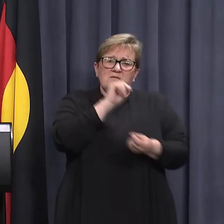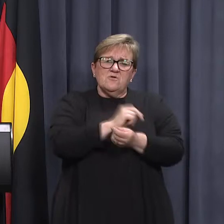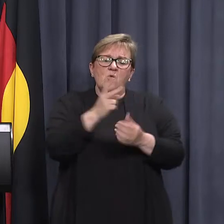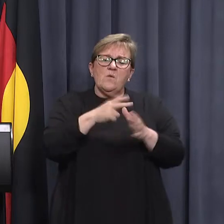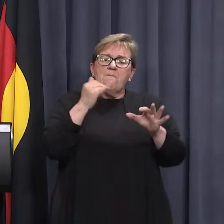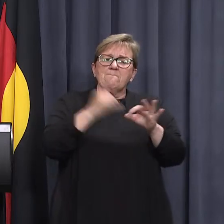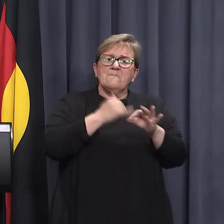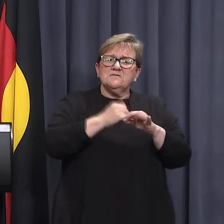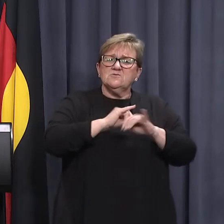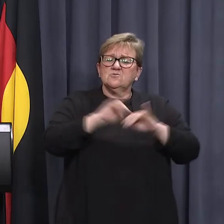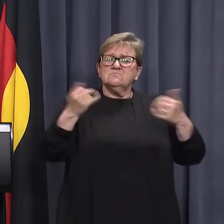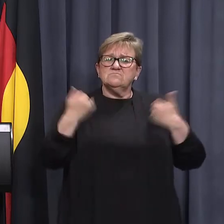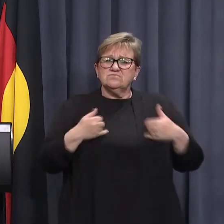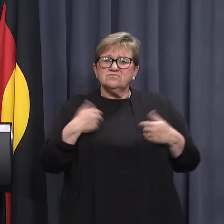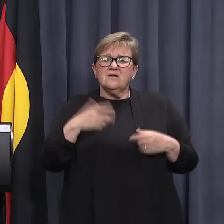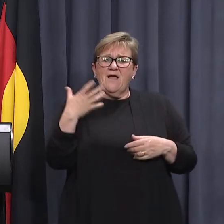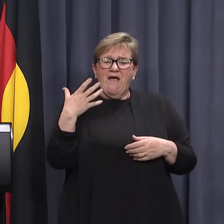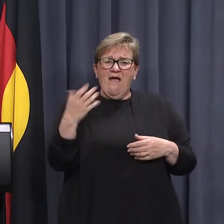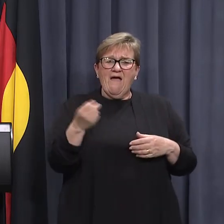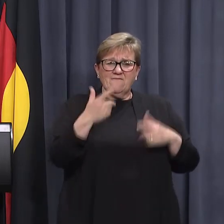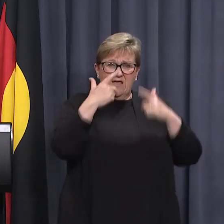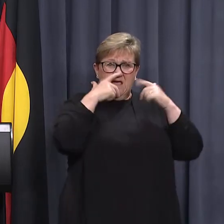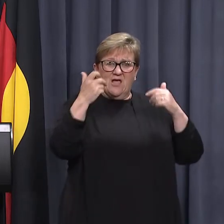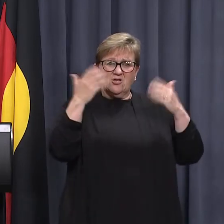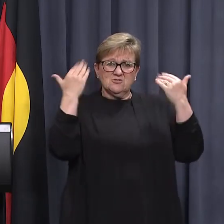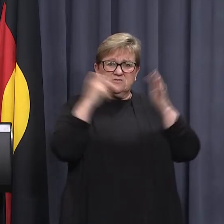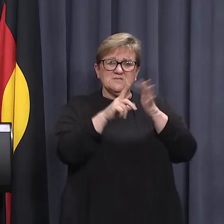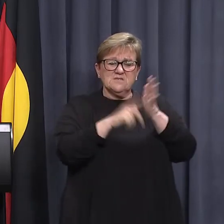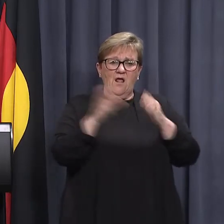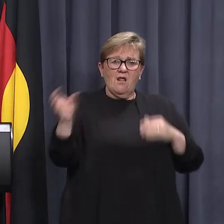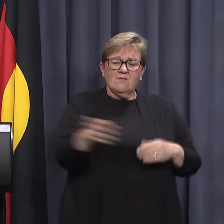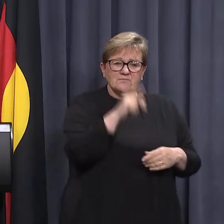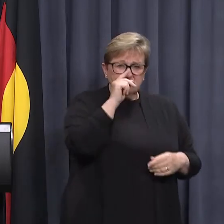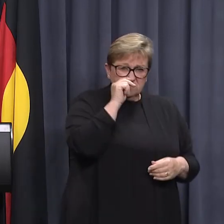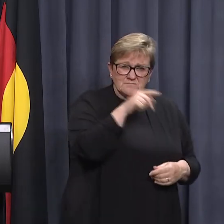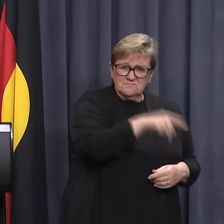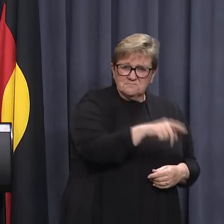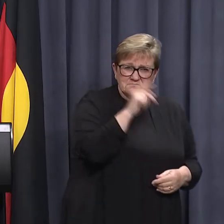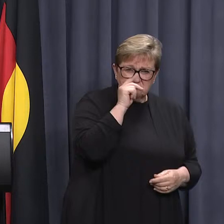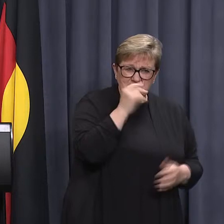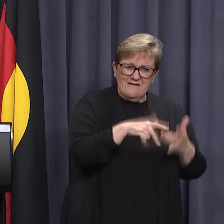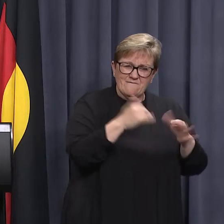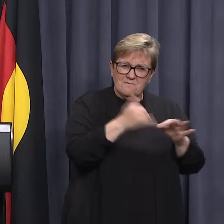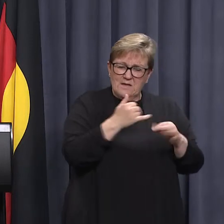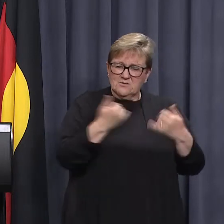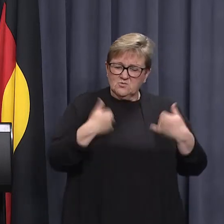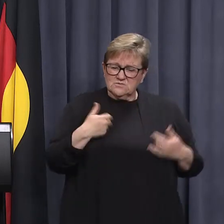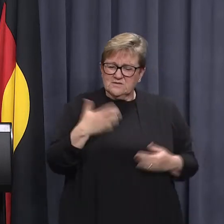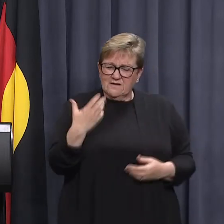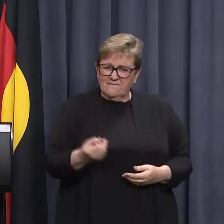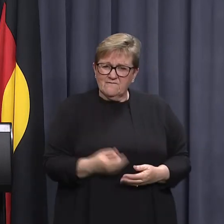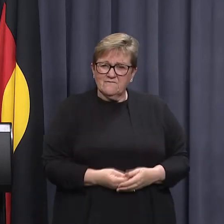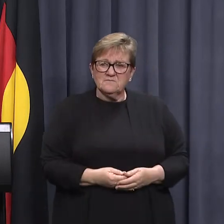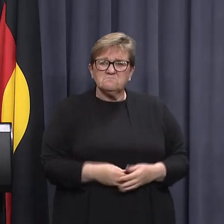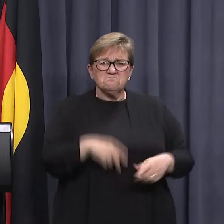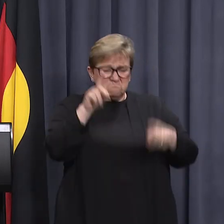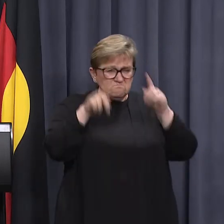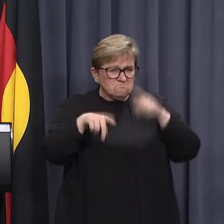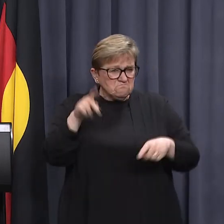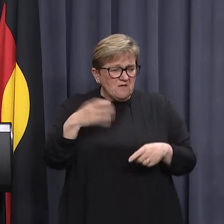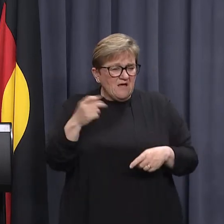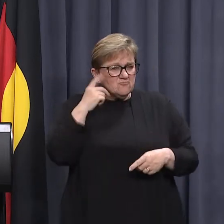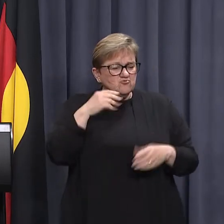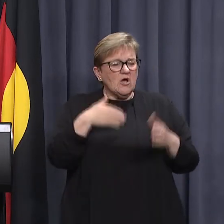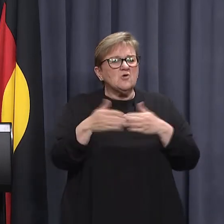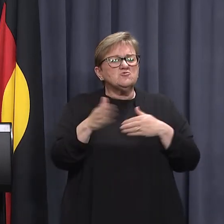with medical conditions, there's a number of air conditioned cells. For those prisoners with medical conditions. So there's a range of measures to